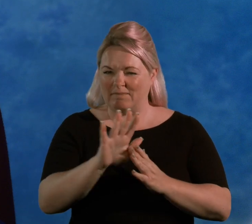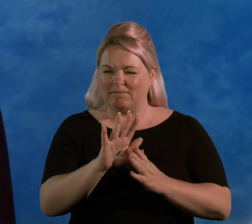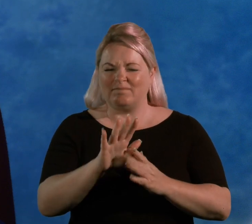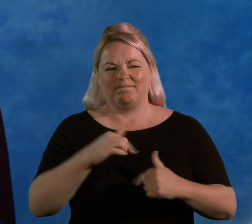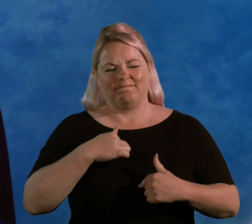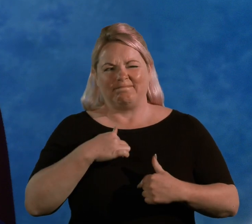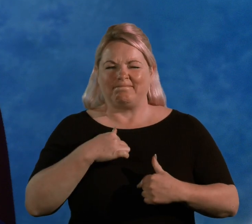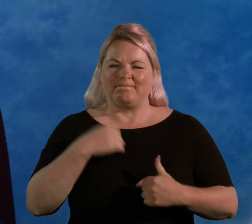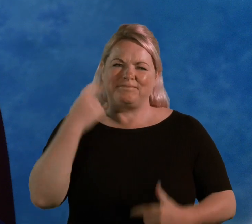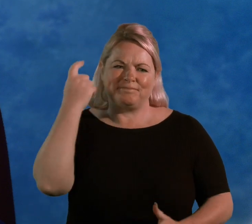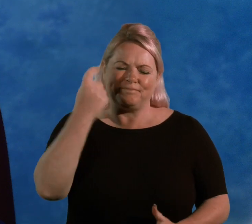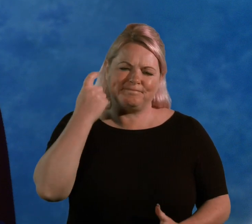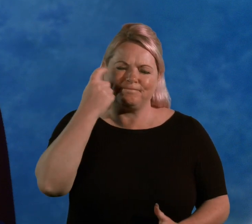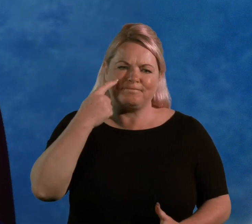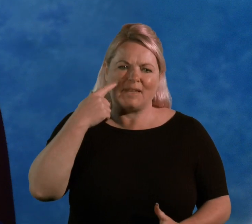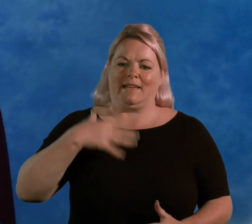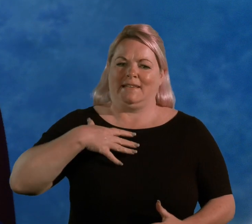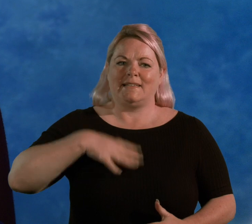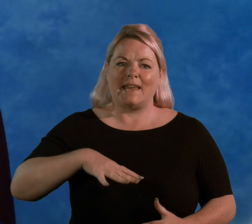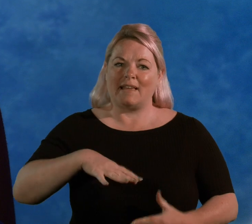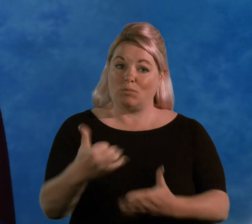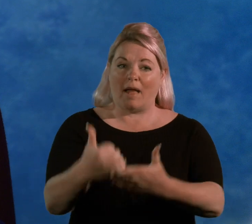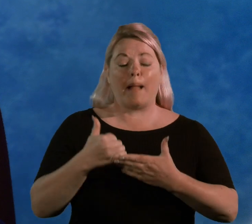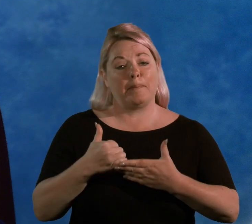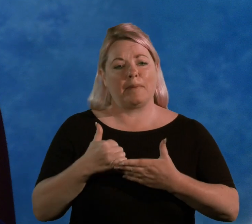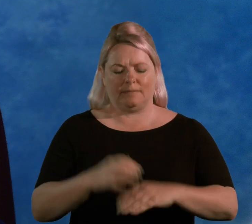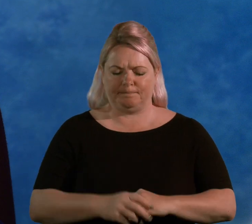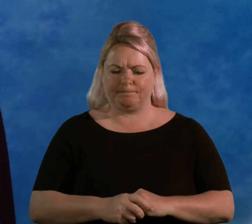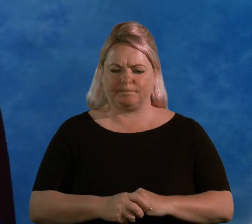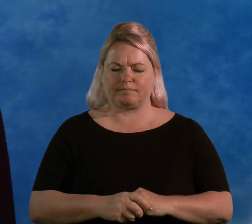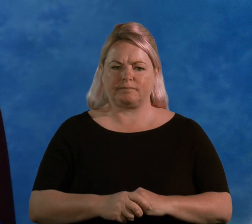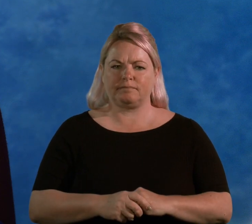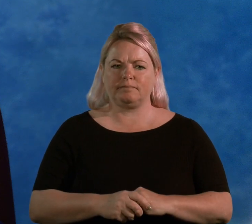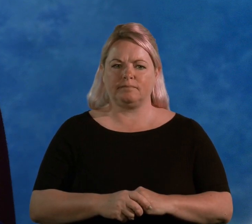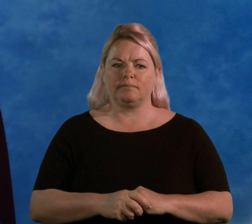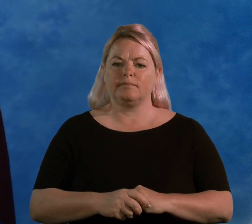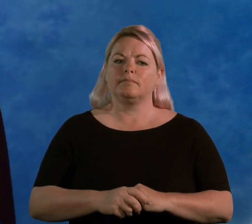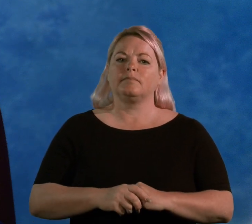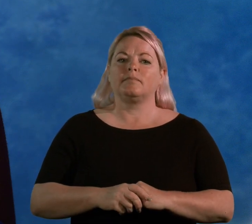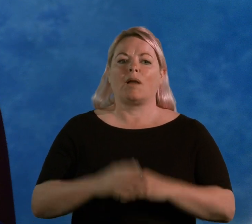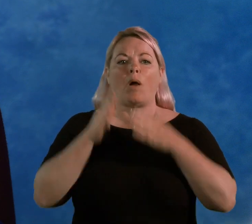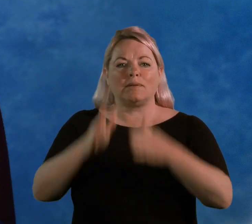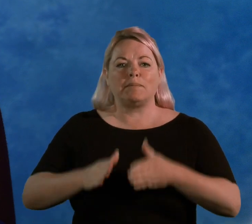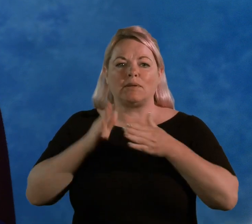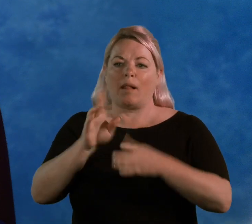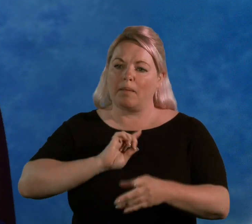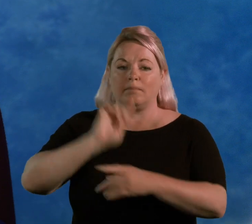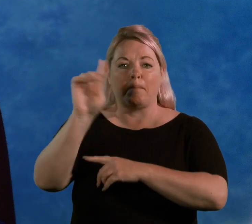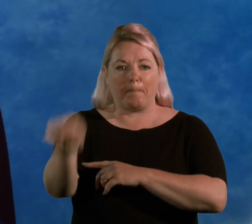that I needed some more help. So I went back to the hospital, who told me they